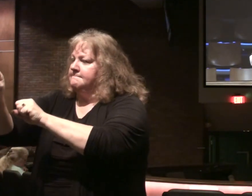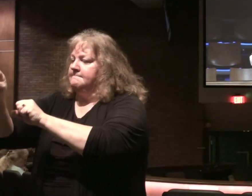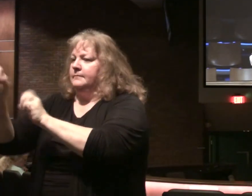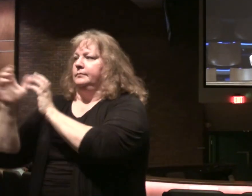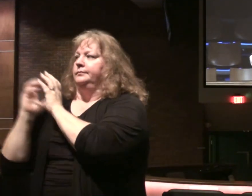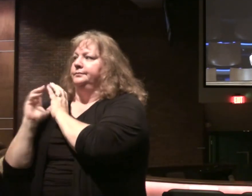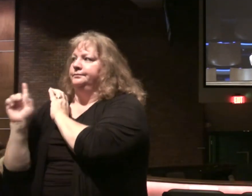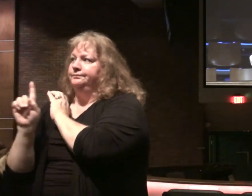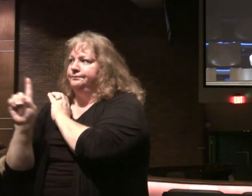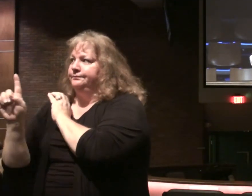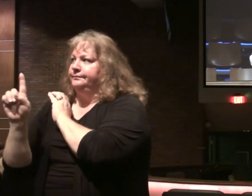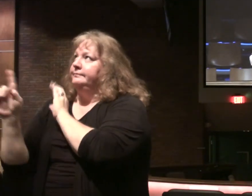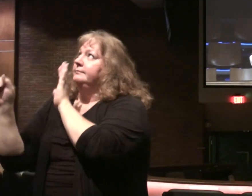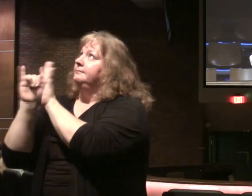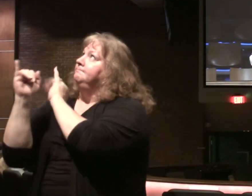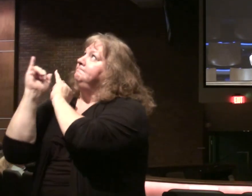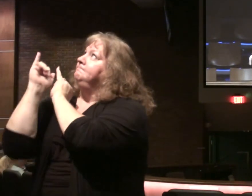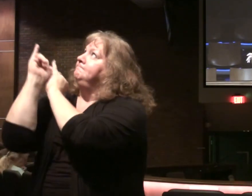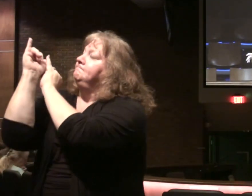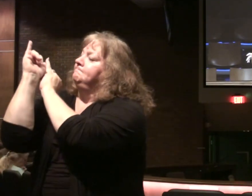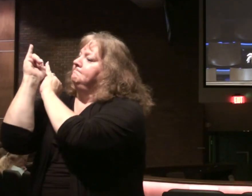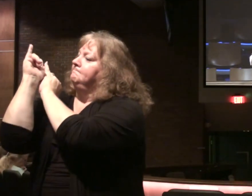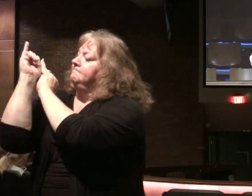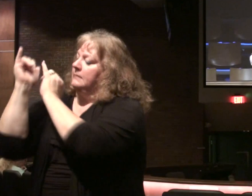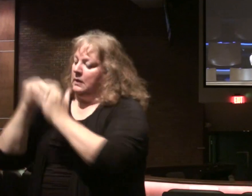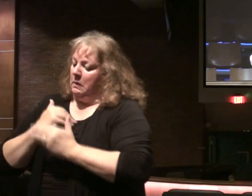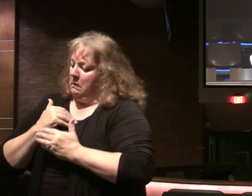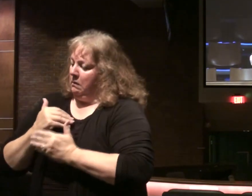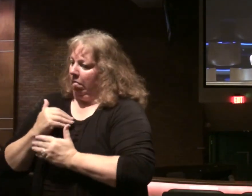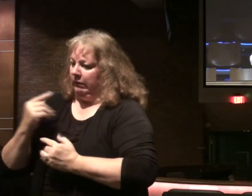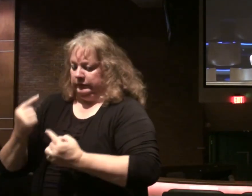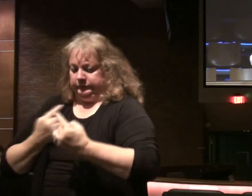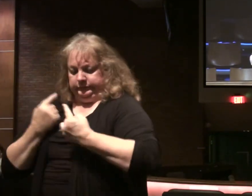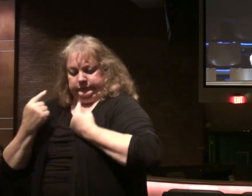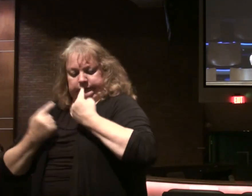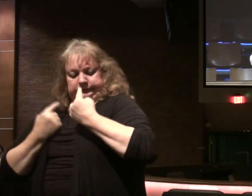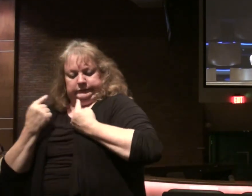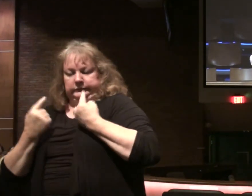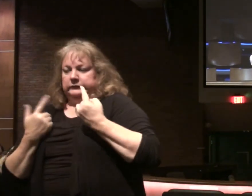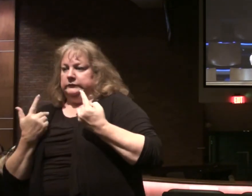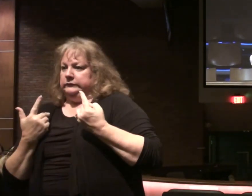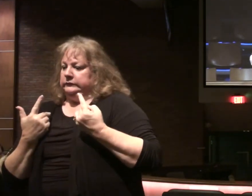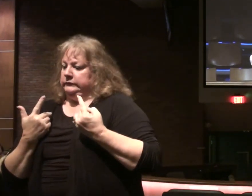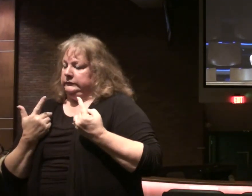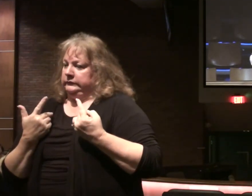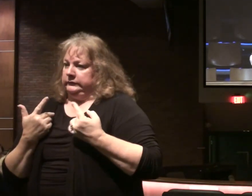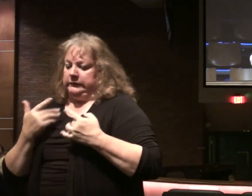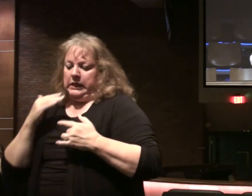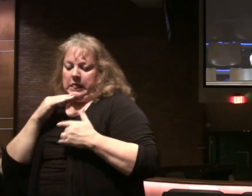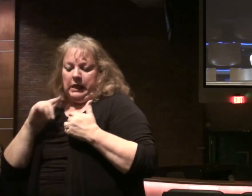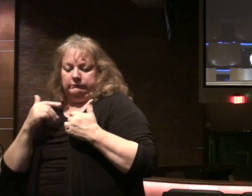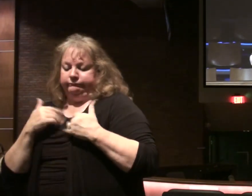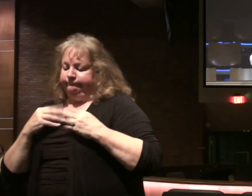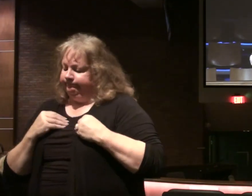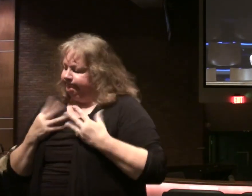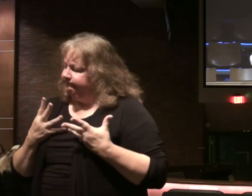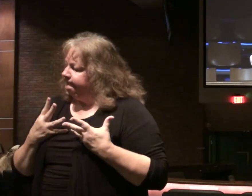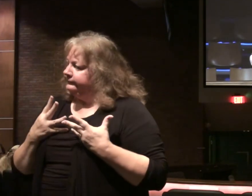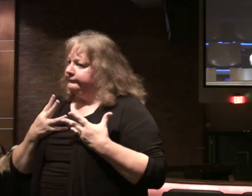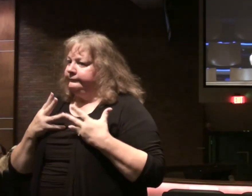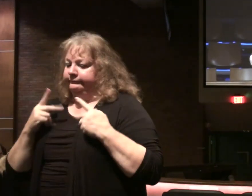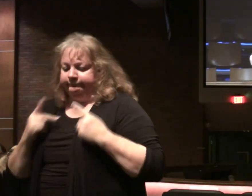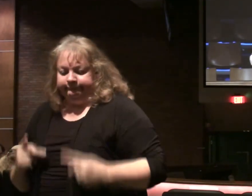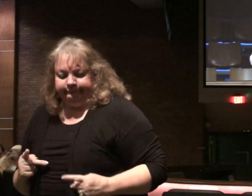as it were. Identify with Jesus Christ. Wanting to be insulted in the falsest way. Wanting to suffer